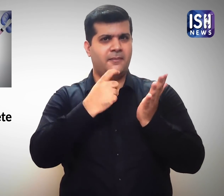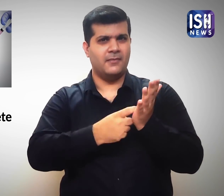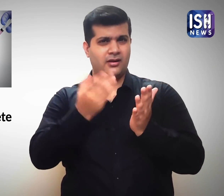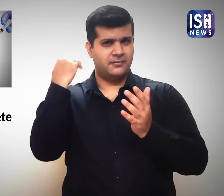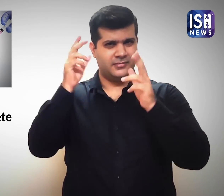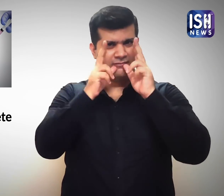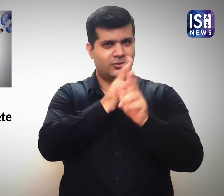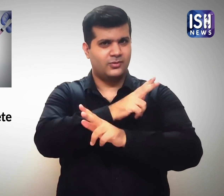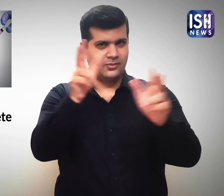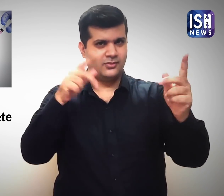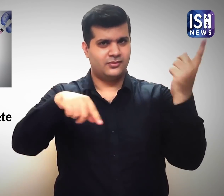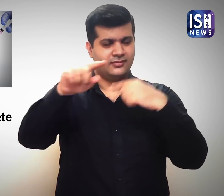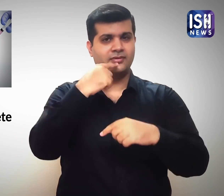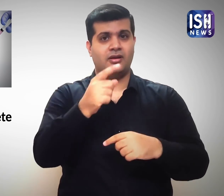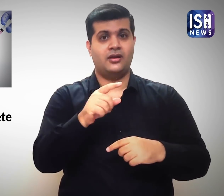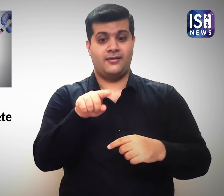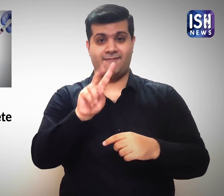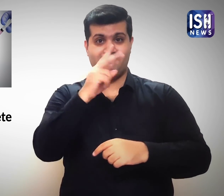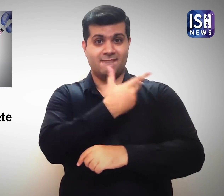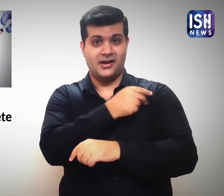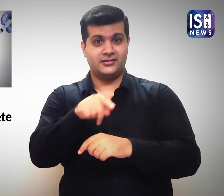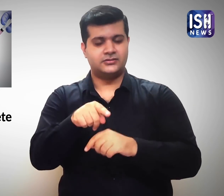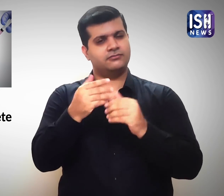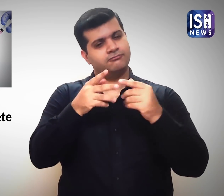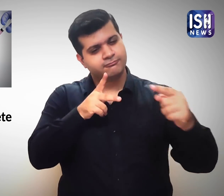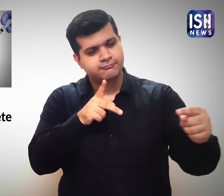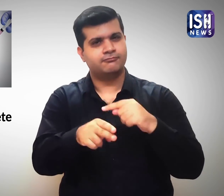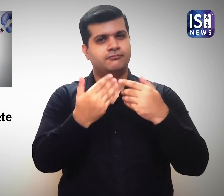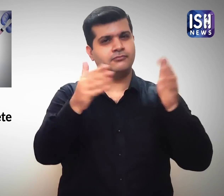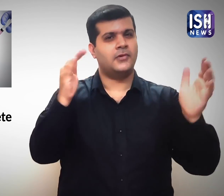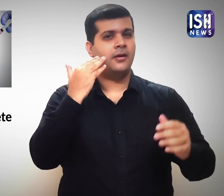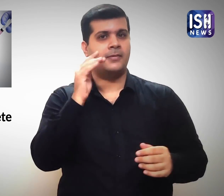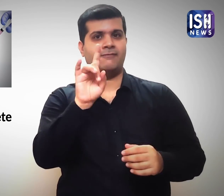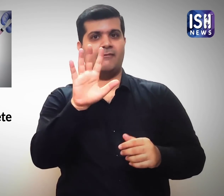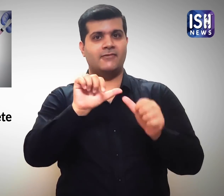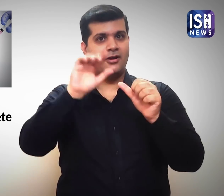ICMR had previously said that it aims to launch the vaccine by 15th August.